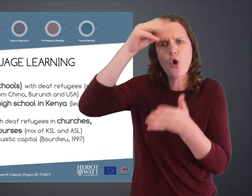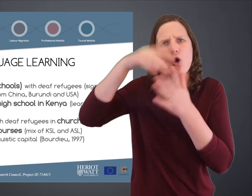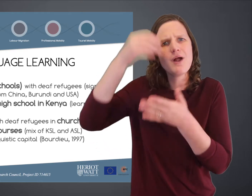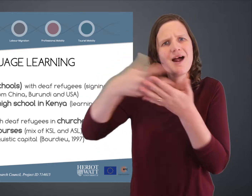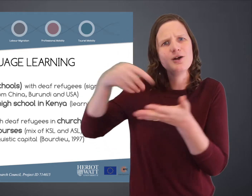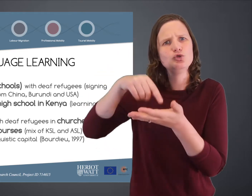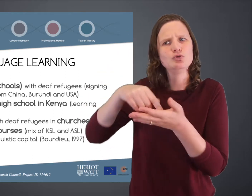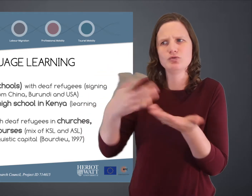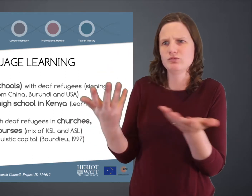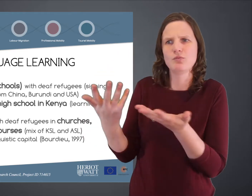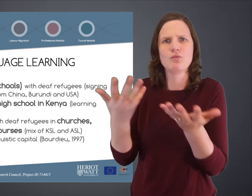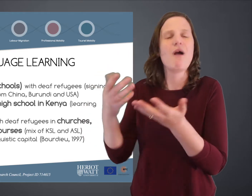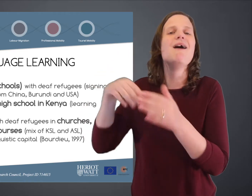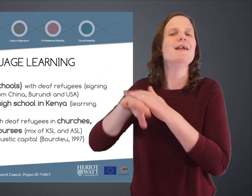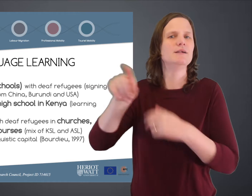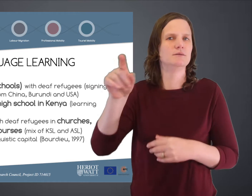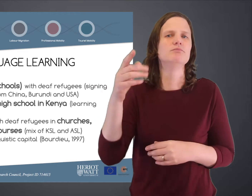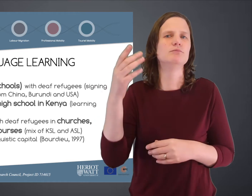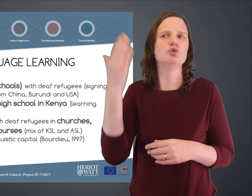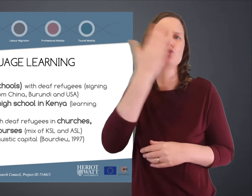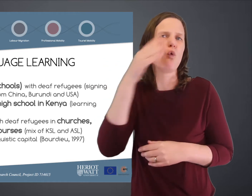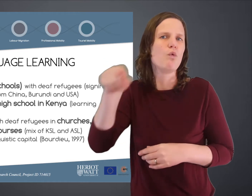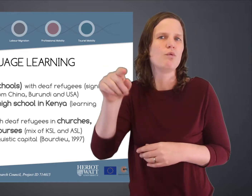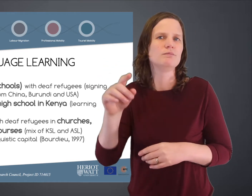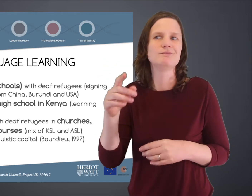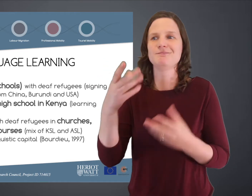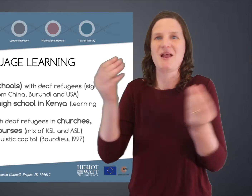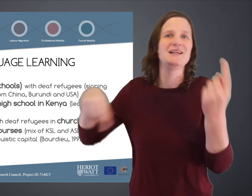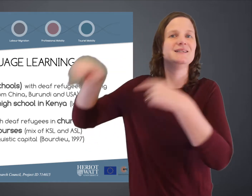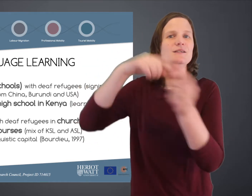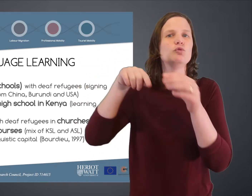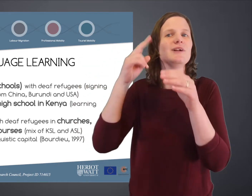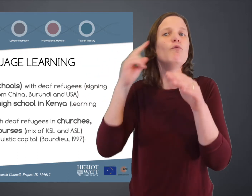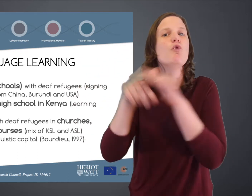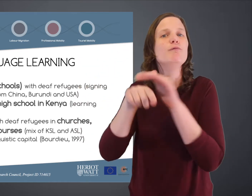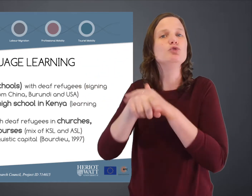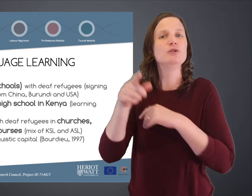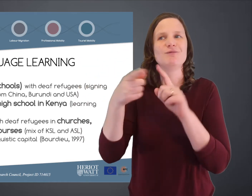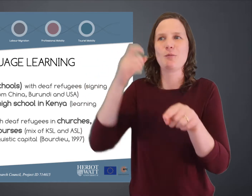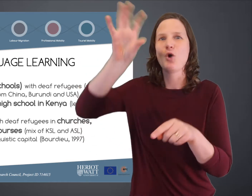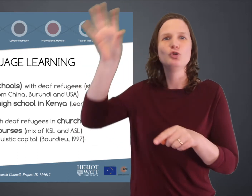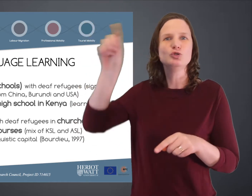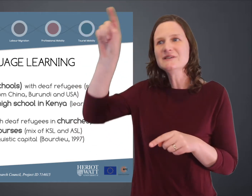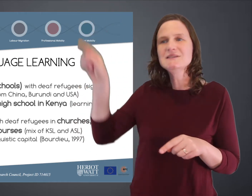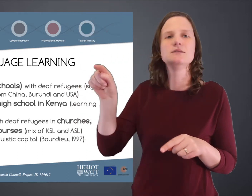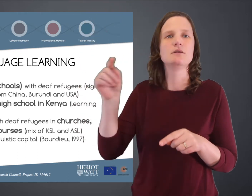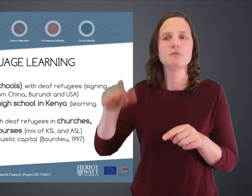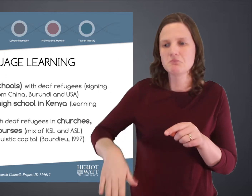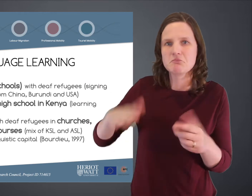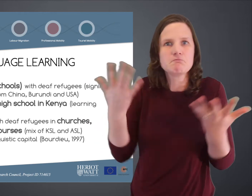I was interested in how and where refugees learned sign language. And of course, it happened at school. Many of the deaf refugees from